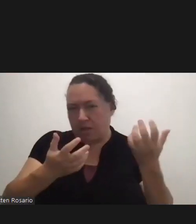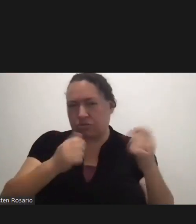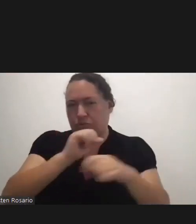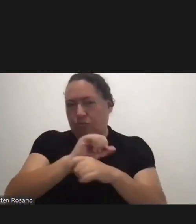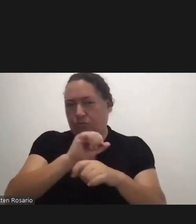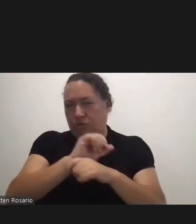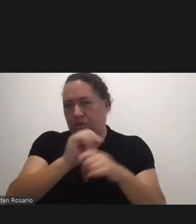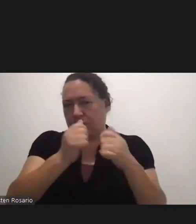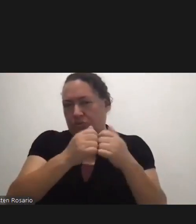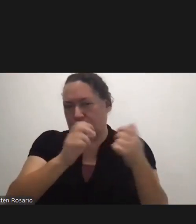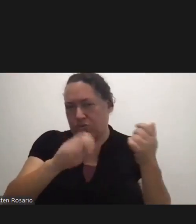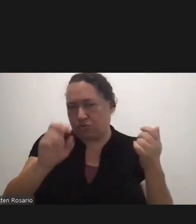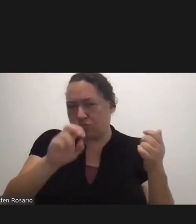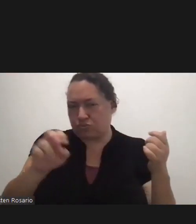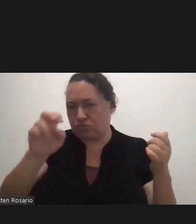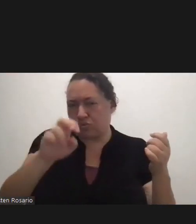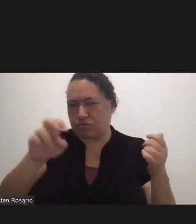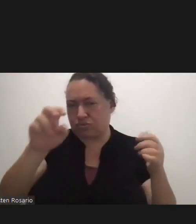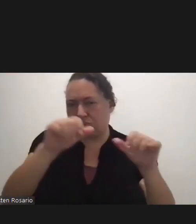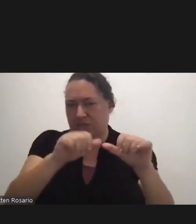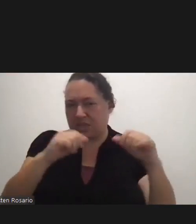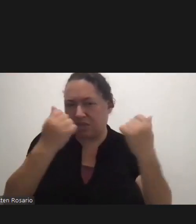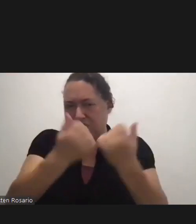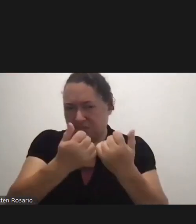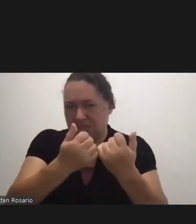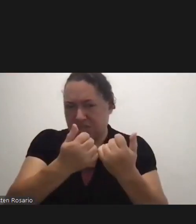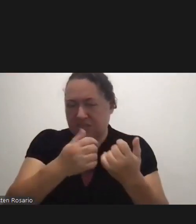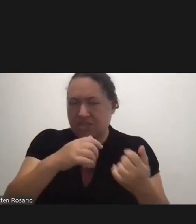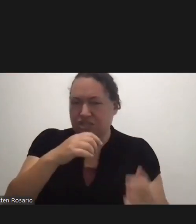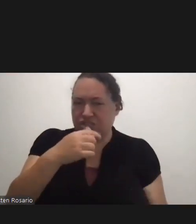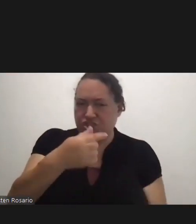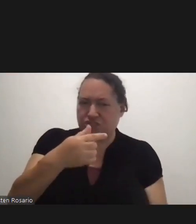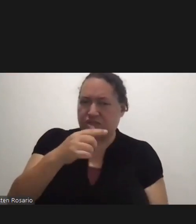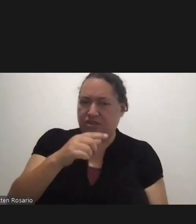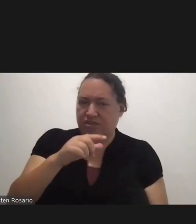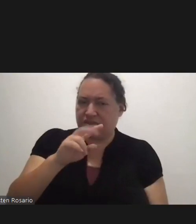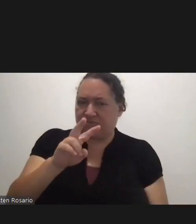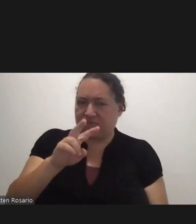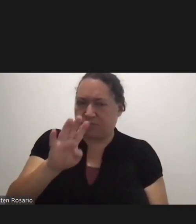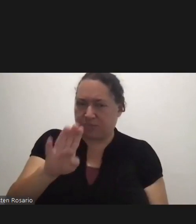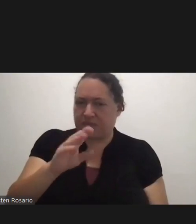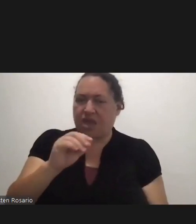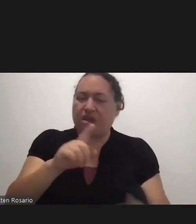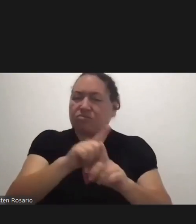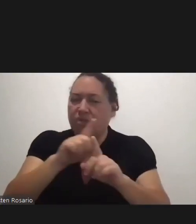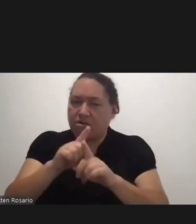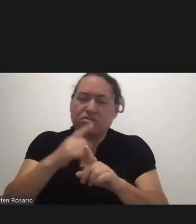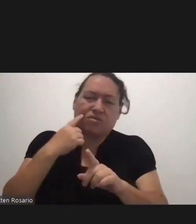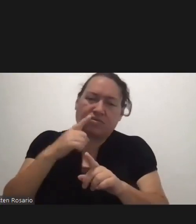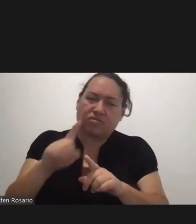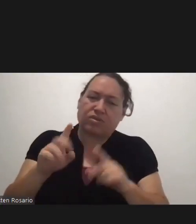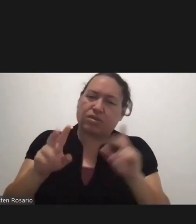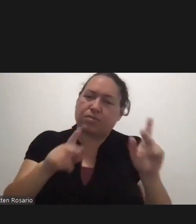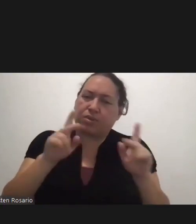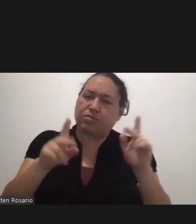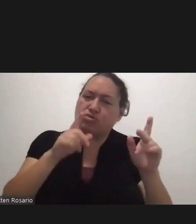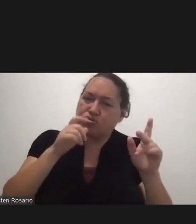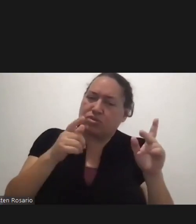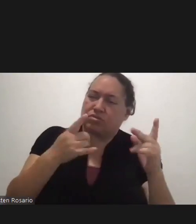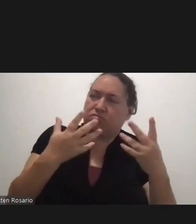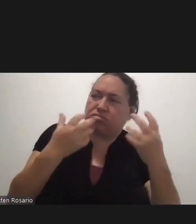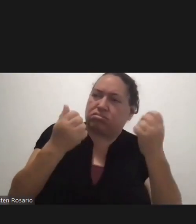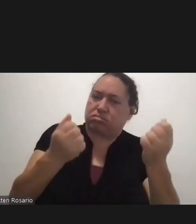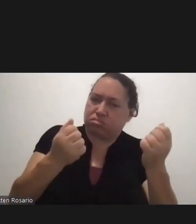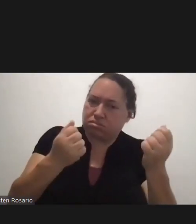Tourist Committee Of GVB And Also To Our Economic Recovery People To See If We